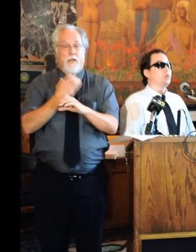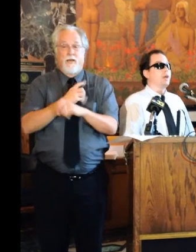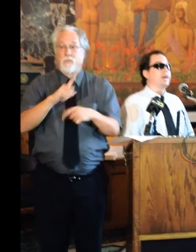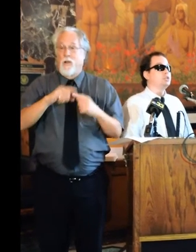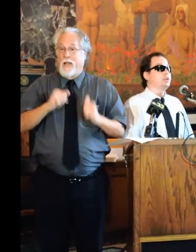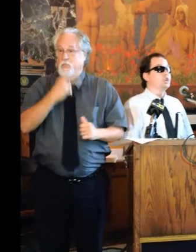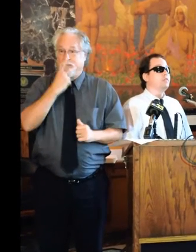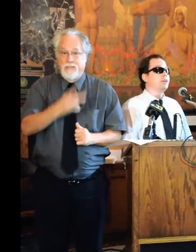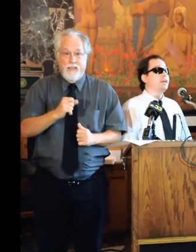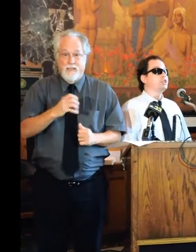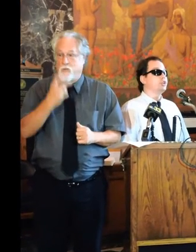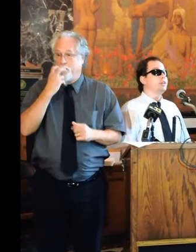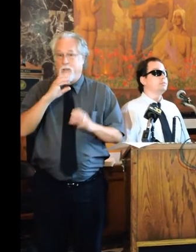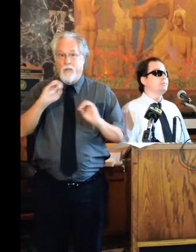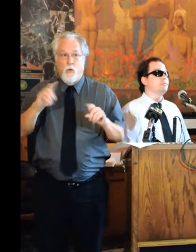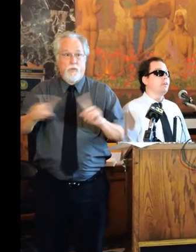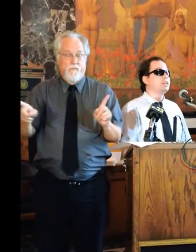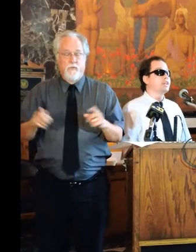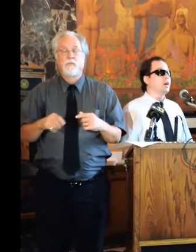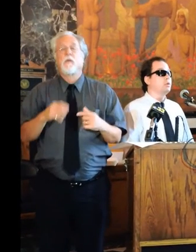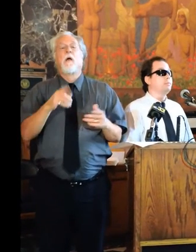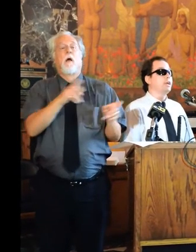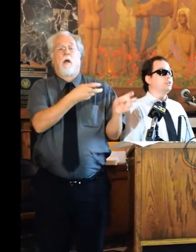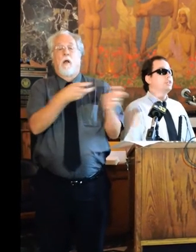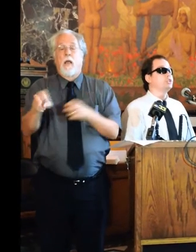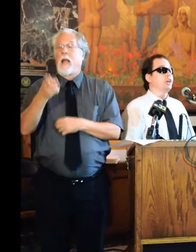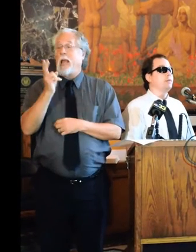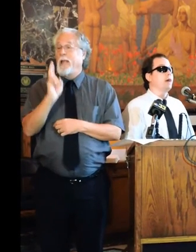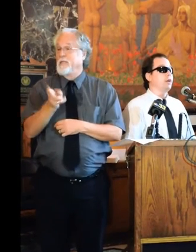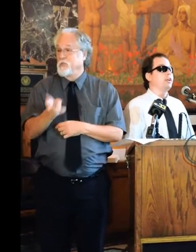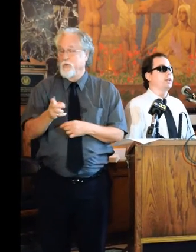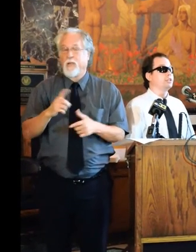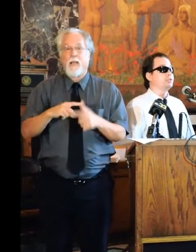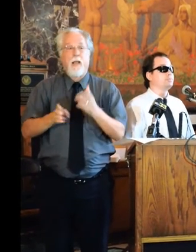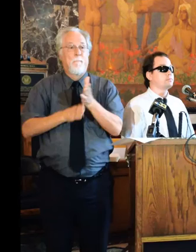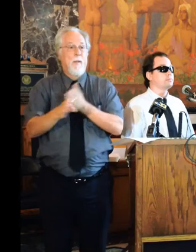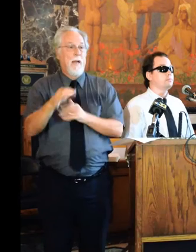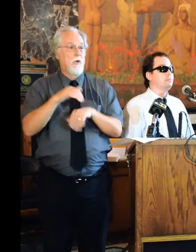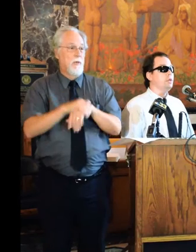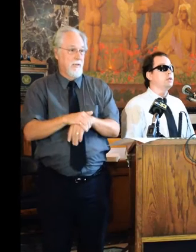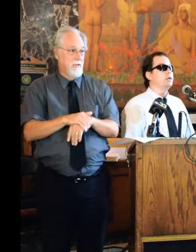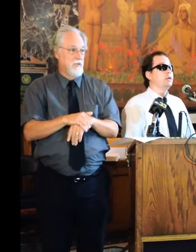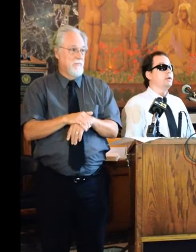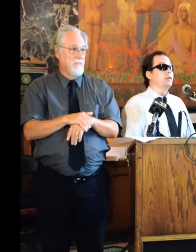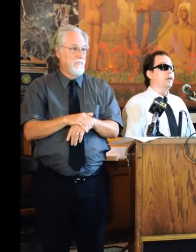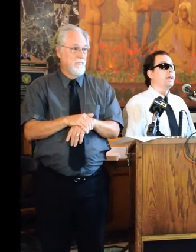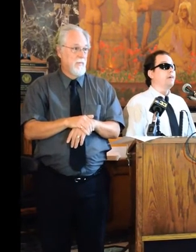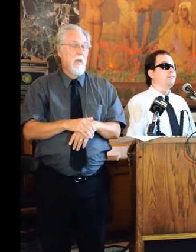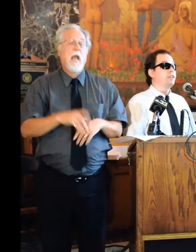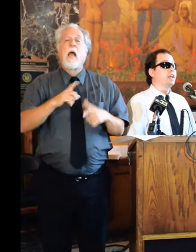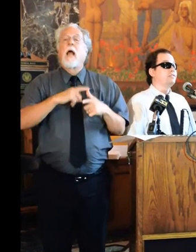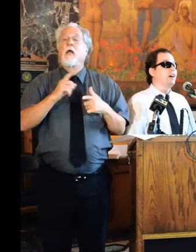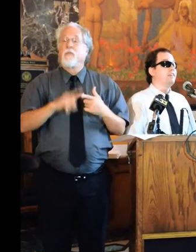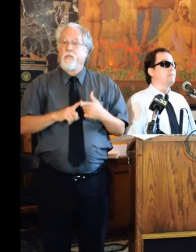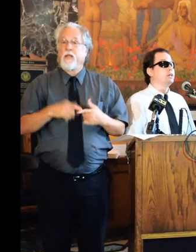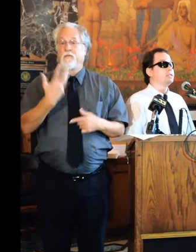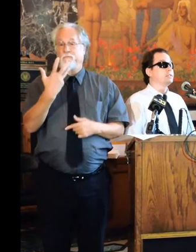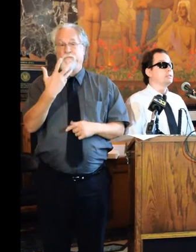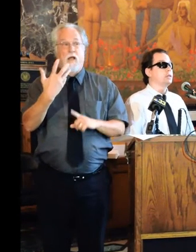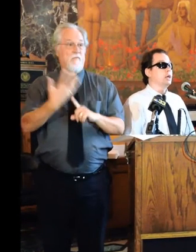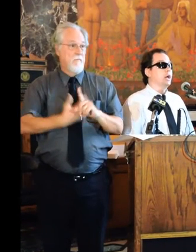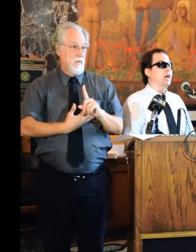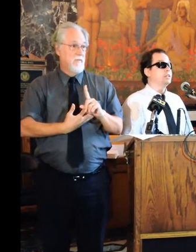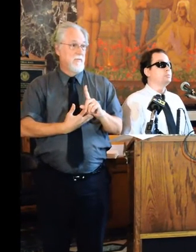So, I switched over to history, finished out with a major in history and a minor in English. Then, after the next five